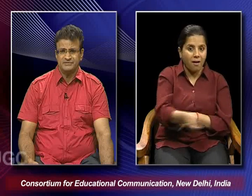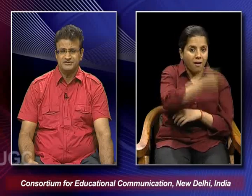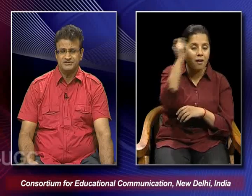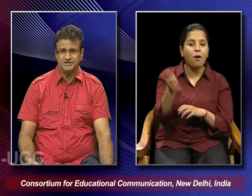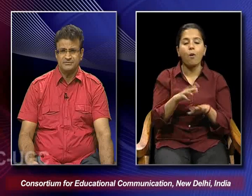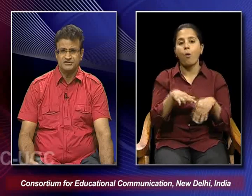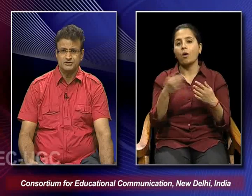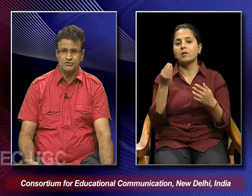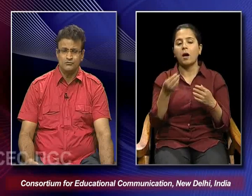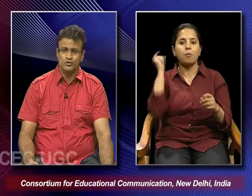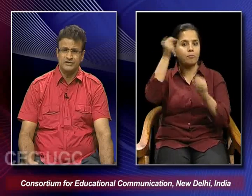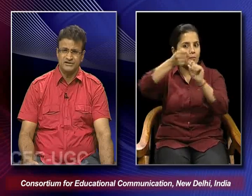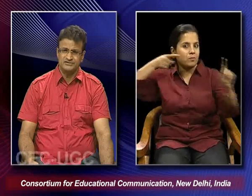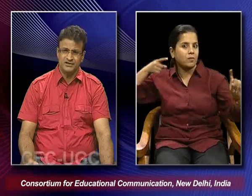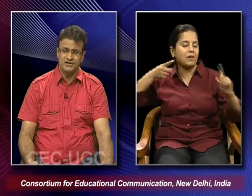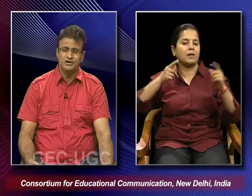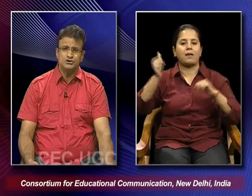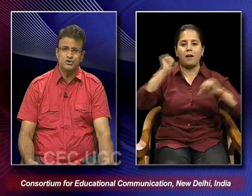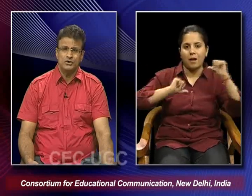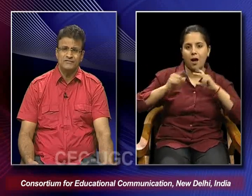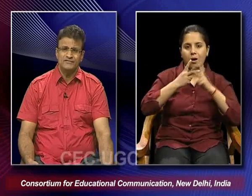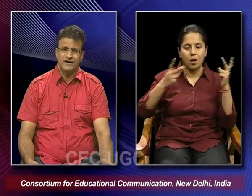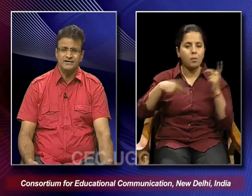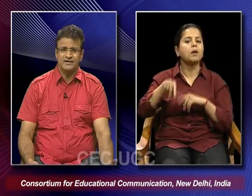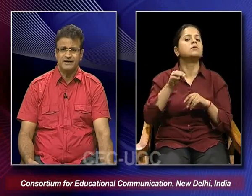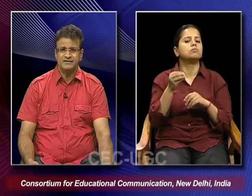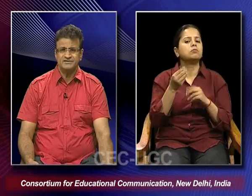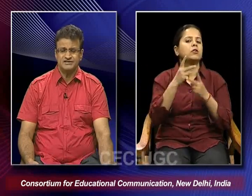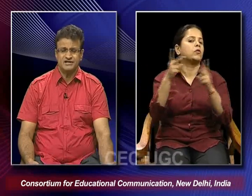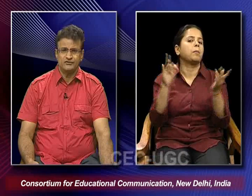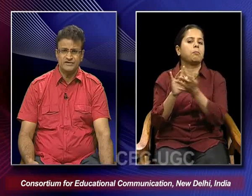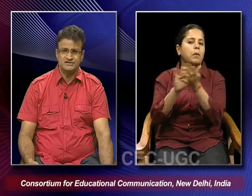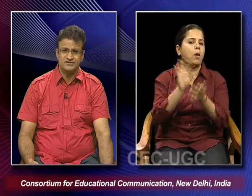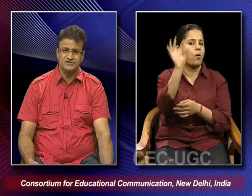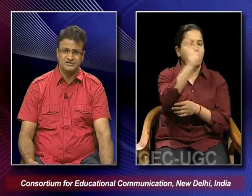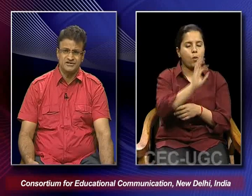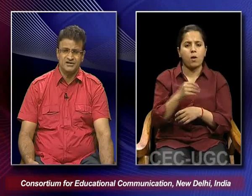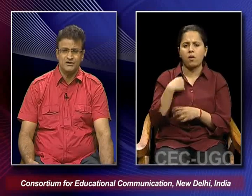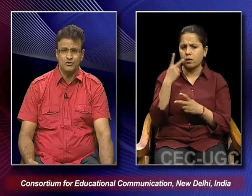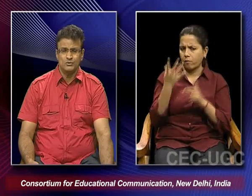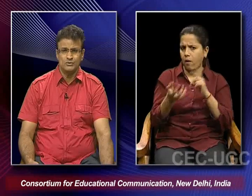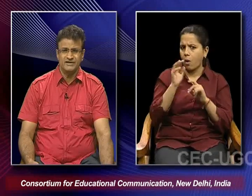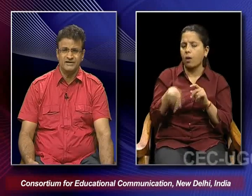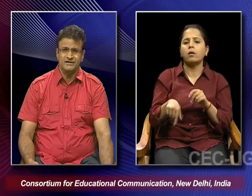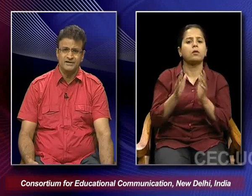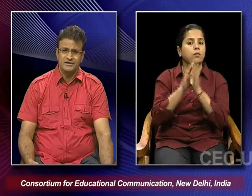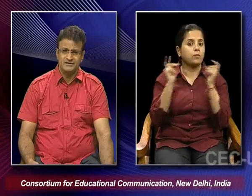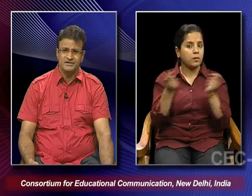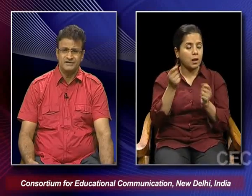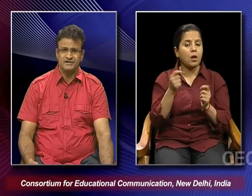sometimes celebration of both as well. So we find that such kind of festivals they are not only